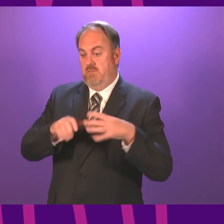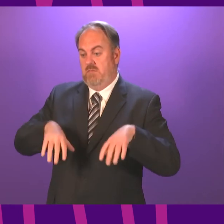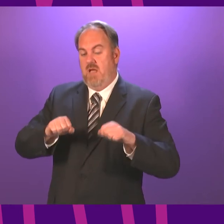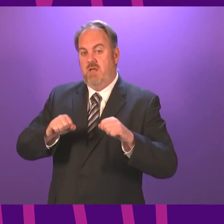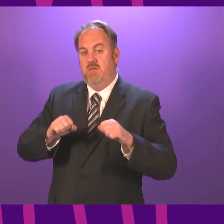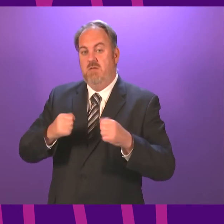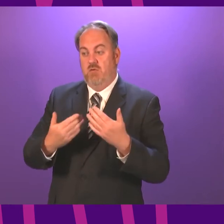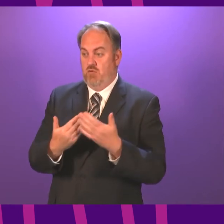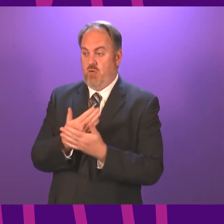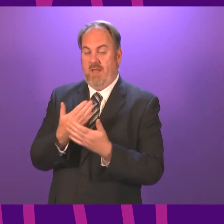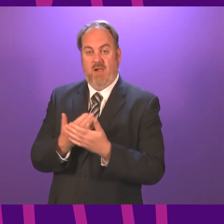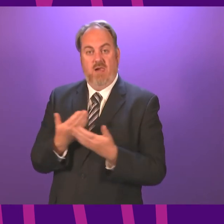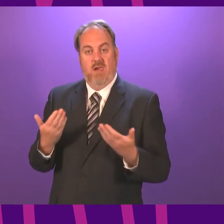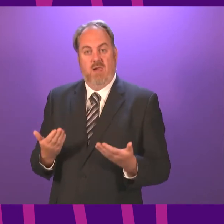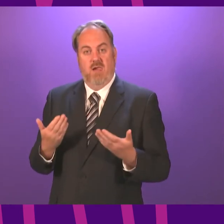question?